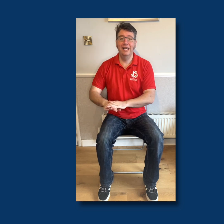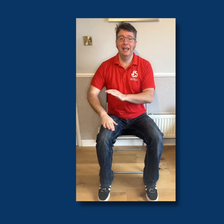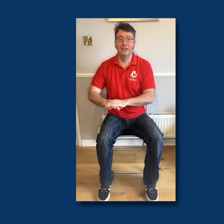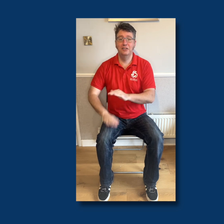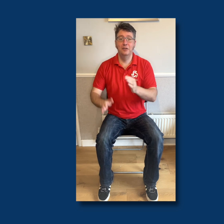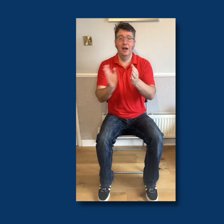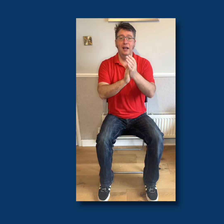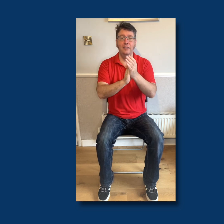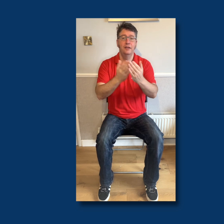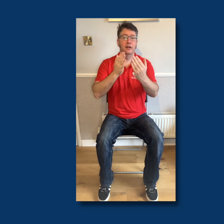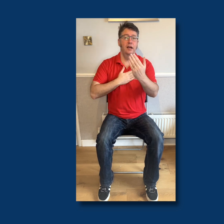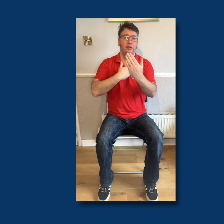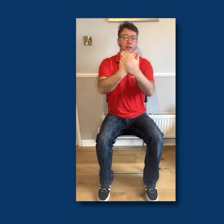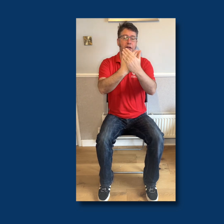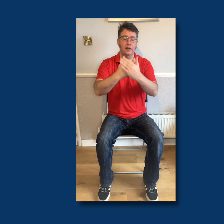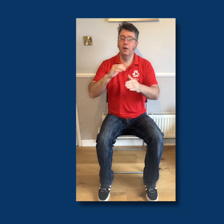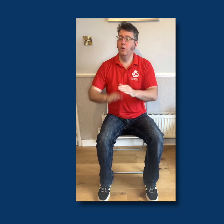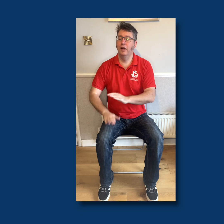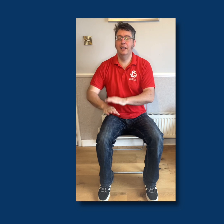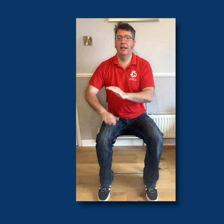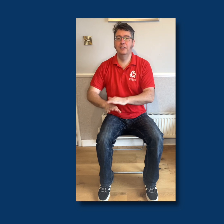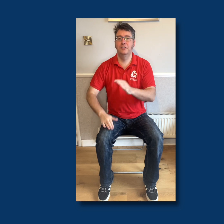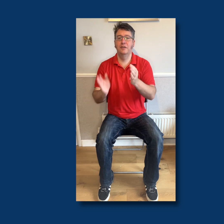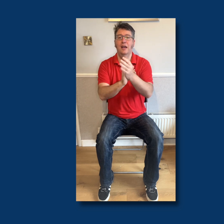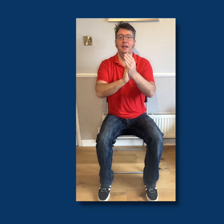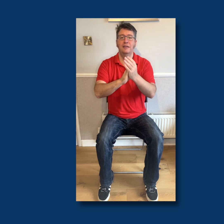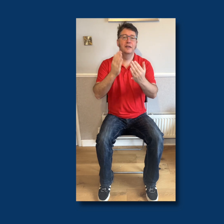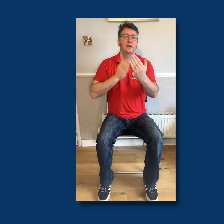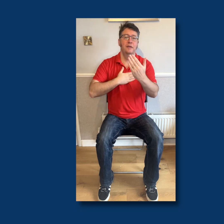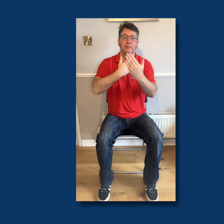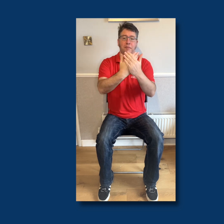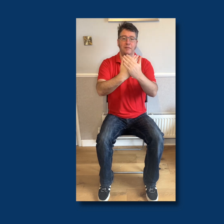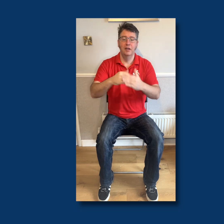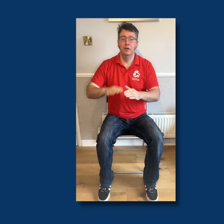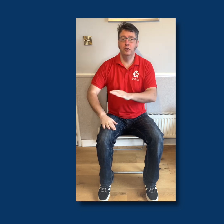One and a two and and two. One and a two and...